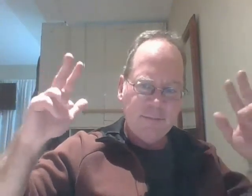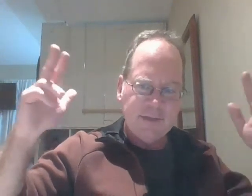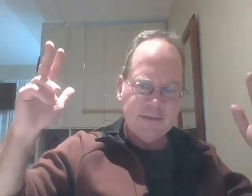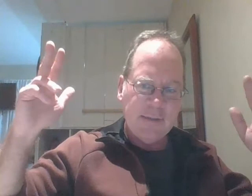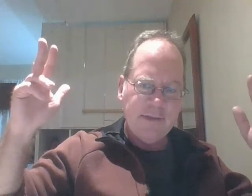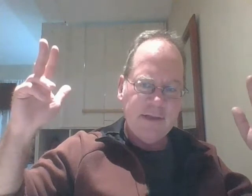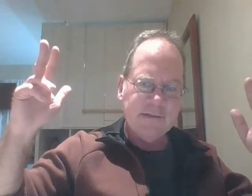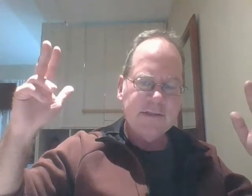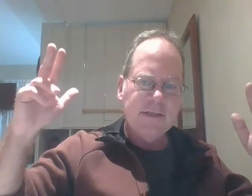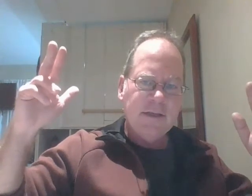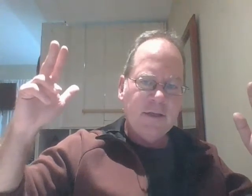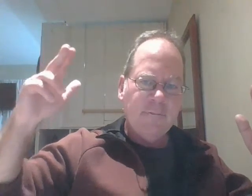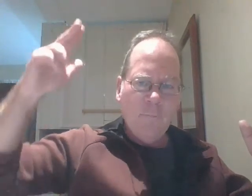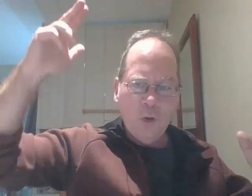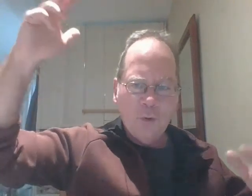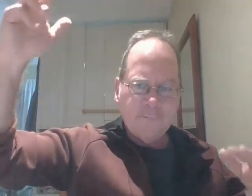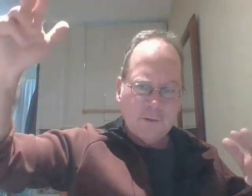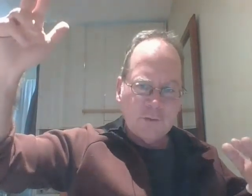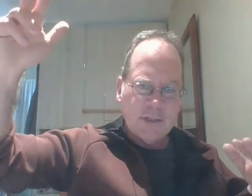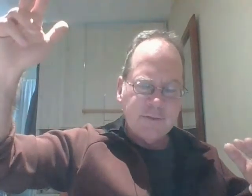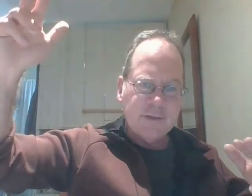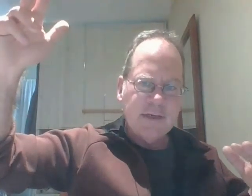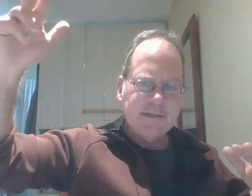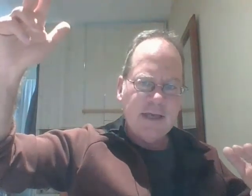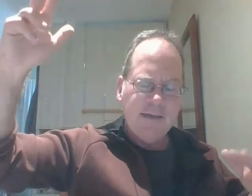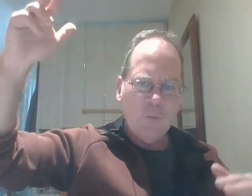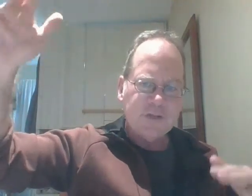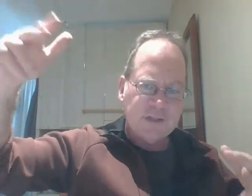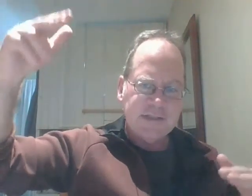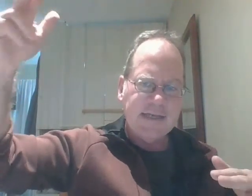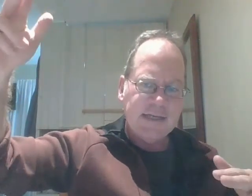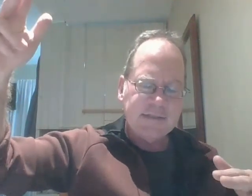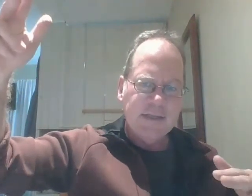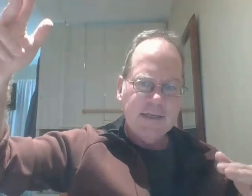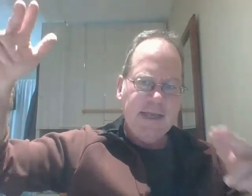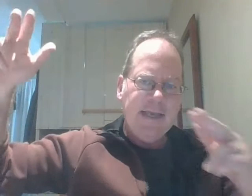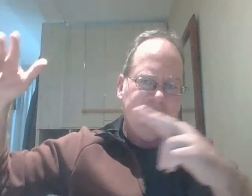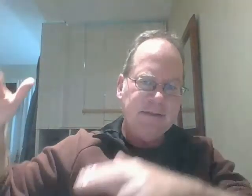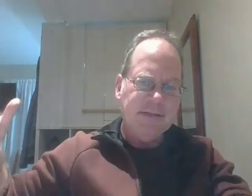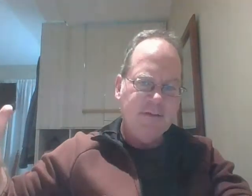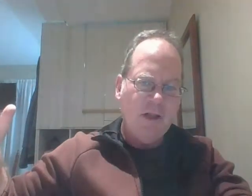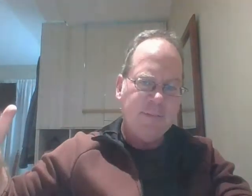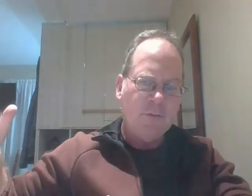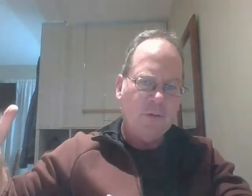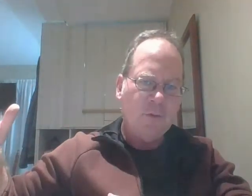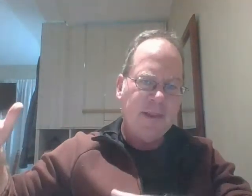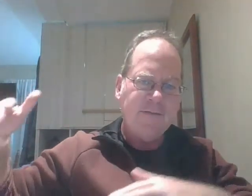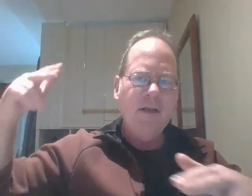picture type thing is more and more first world countries are going to have more strings attached to aid to the developing world where they have to implement